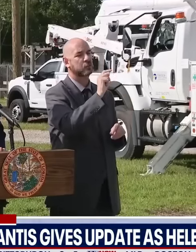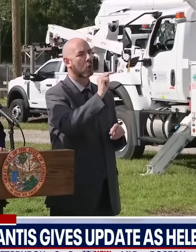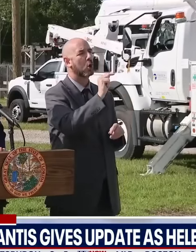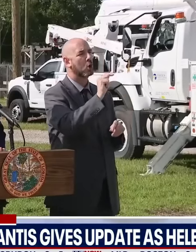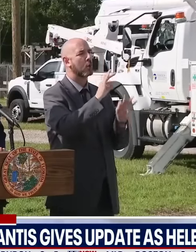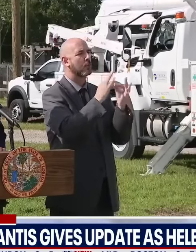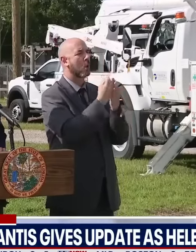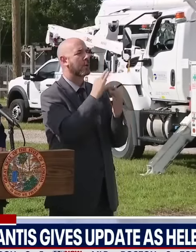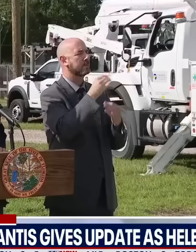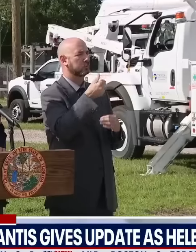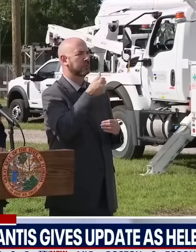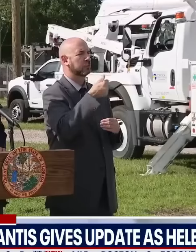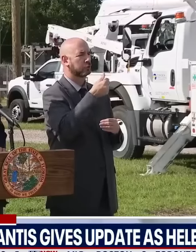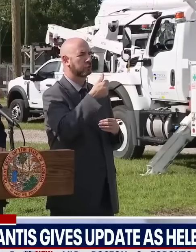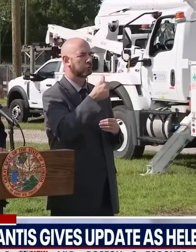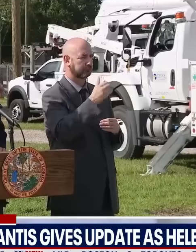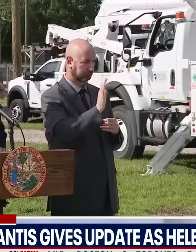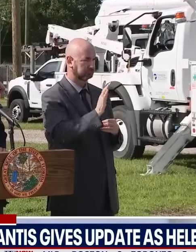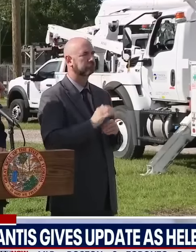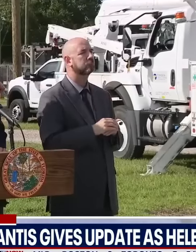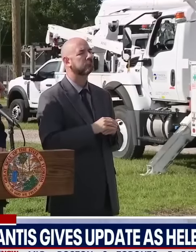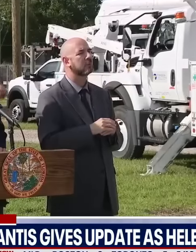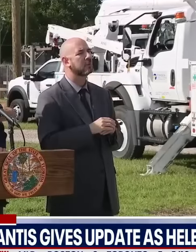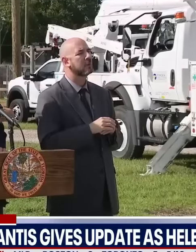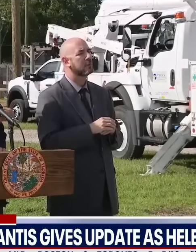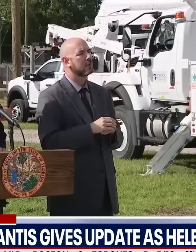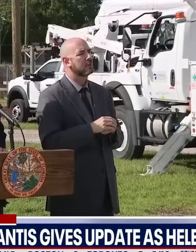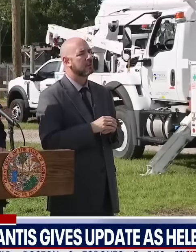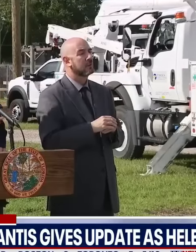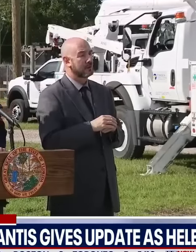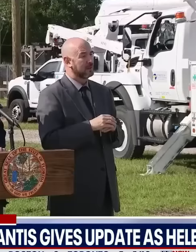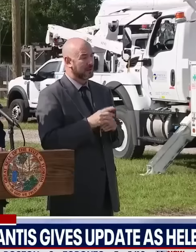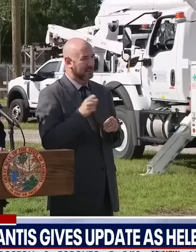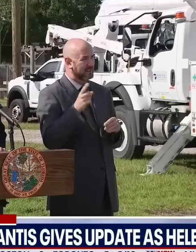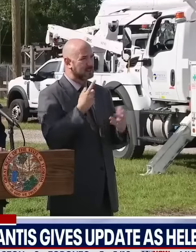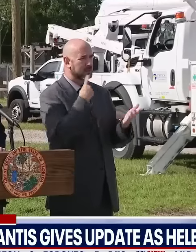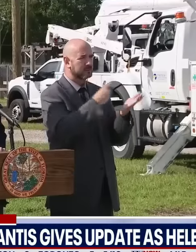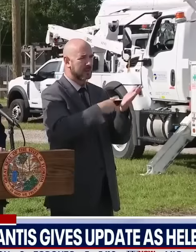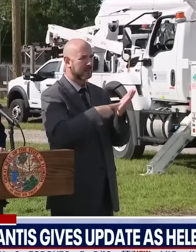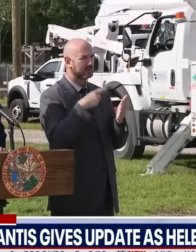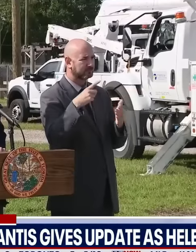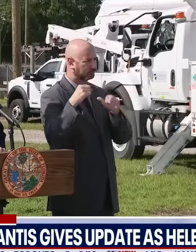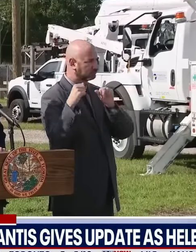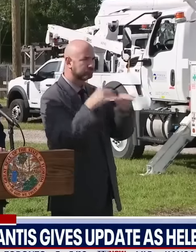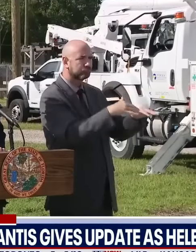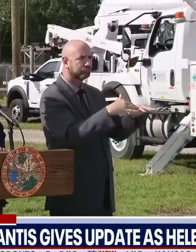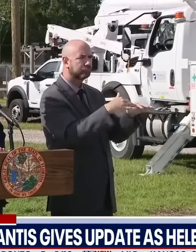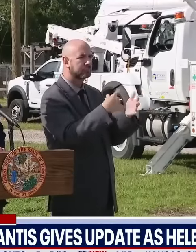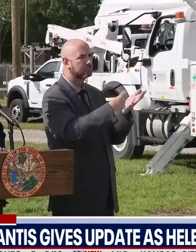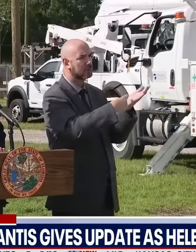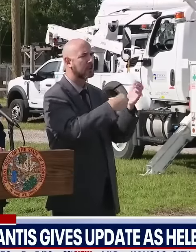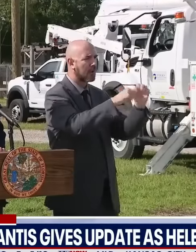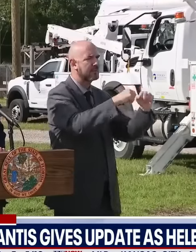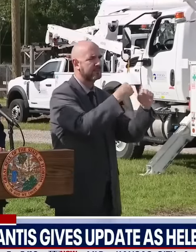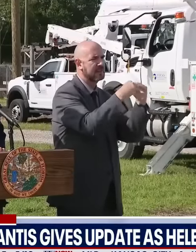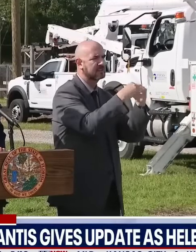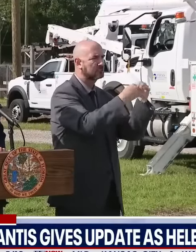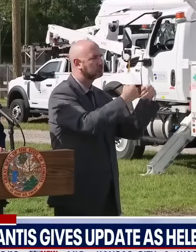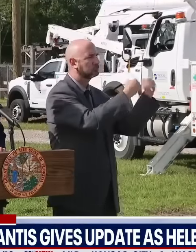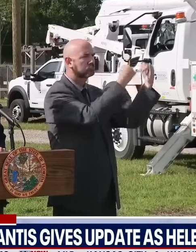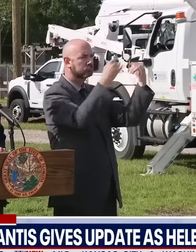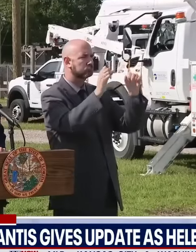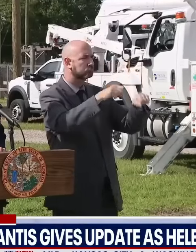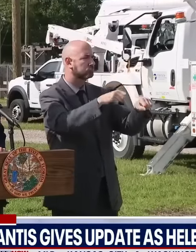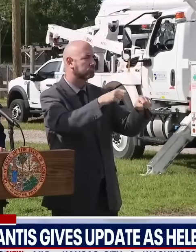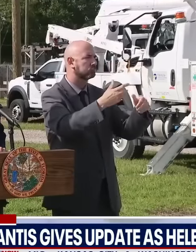you can fix a power outage, but you've got to have access to be able to get to where you can